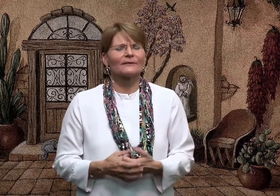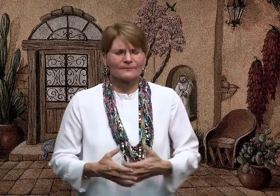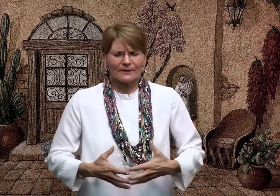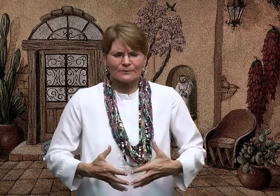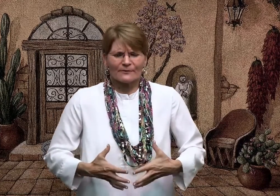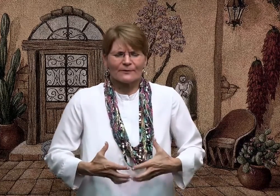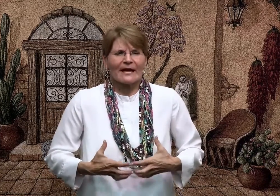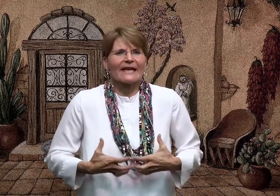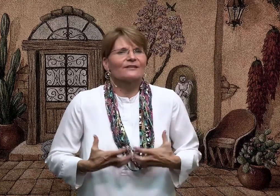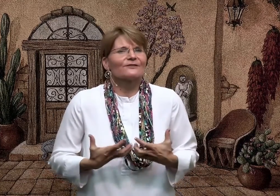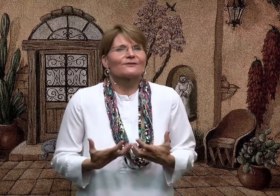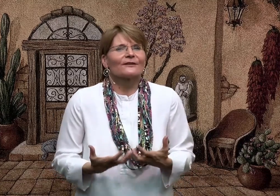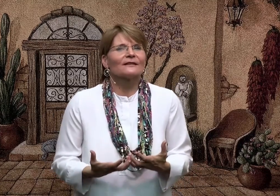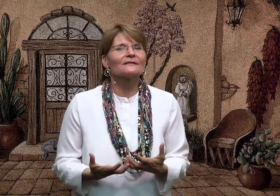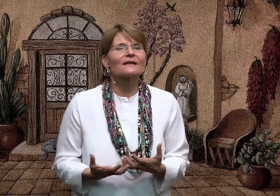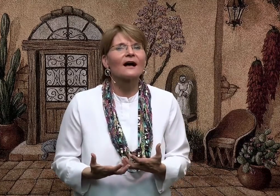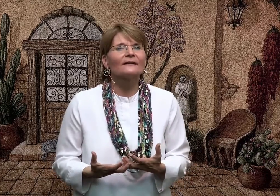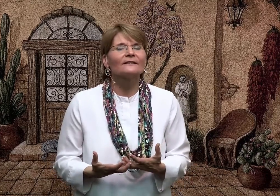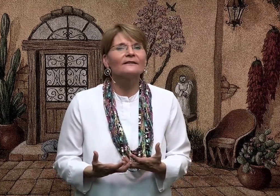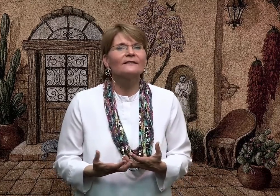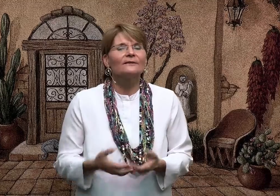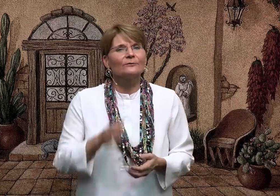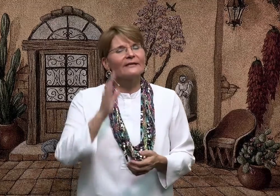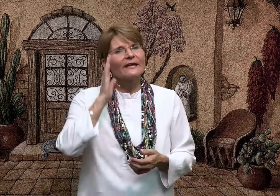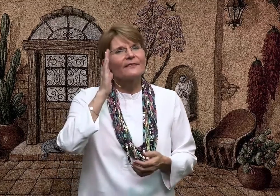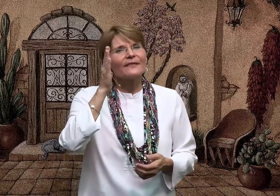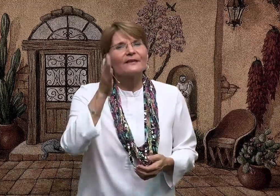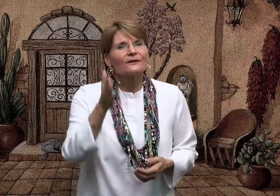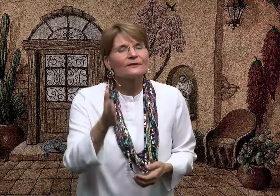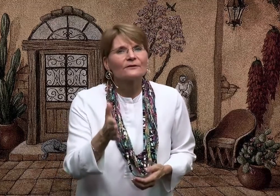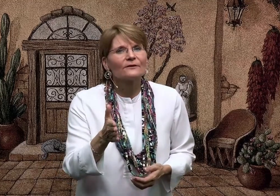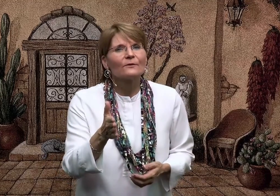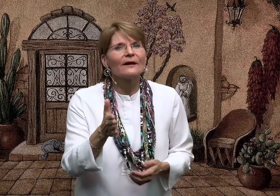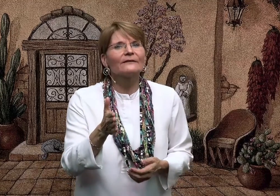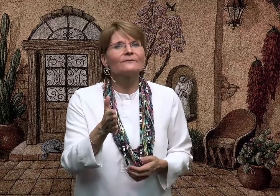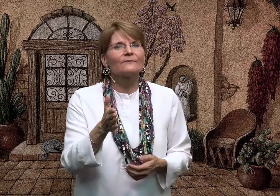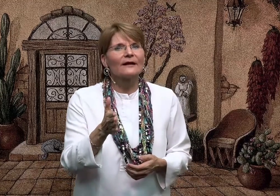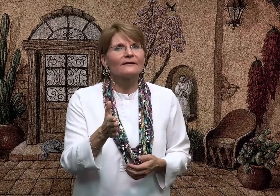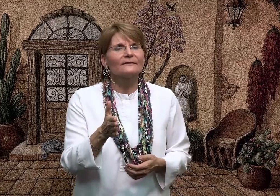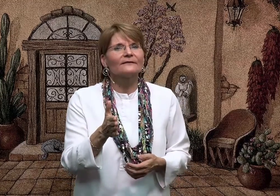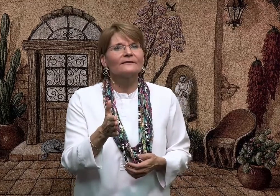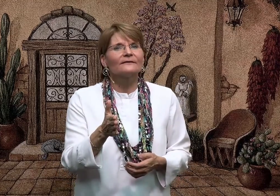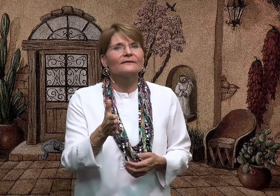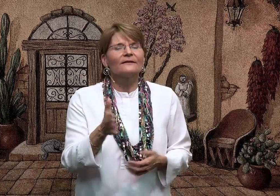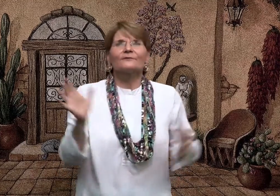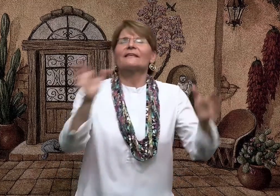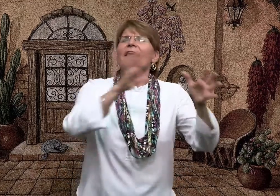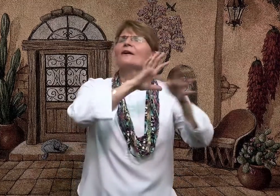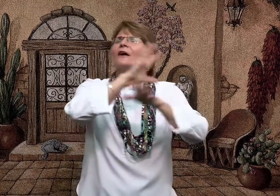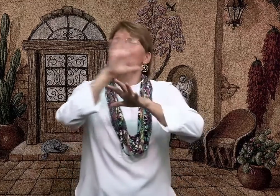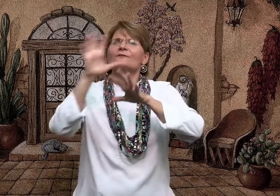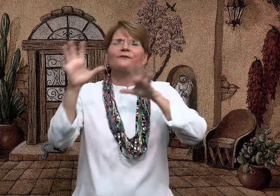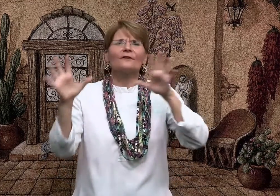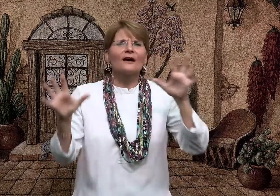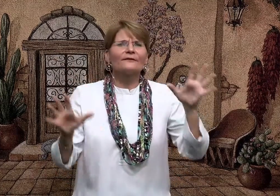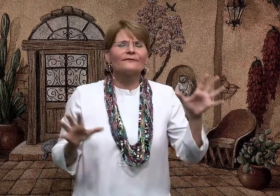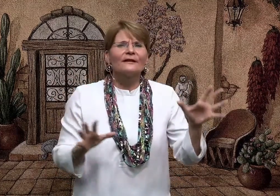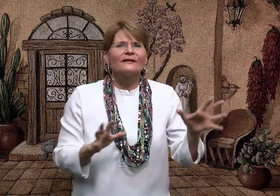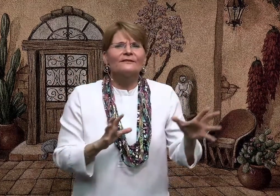Sometimes we feel anxious on the inside. We can't think quite right. There's chaos. There's a lot of just